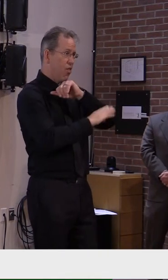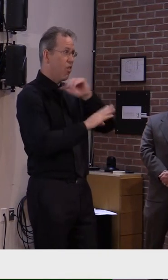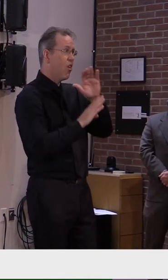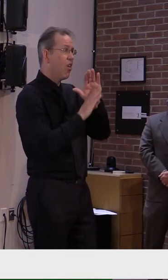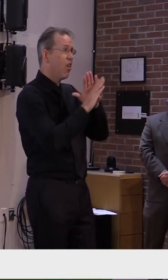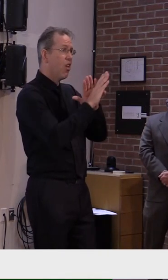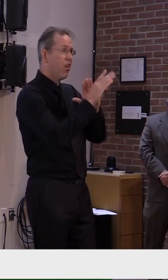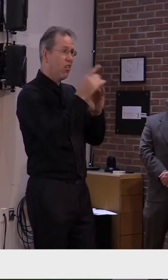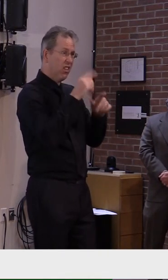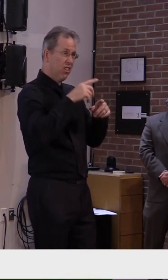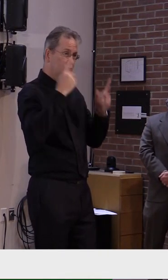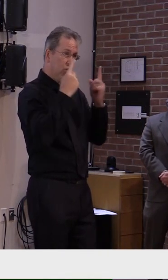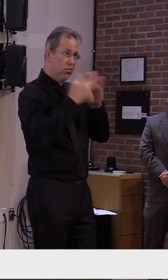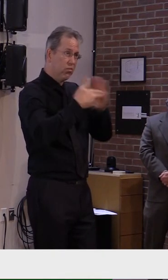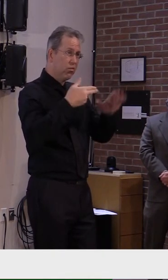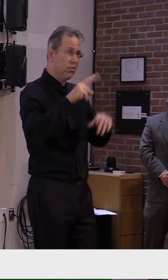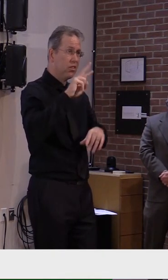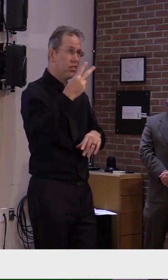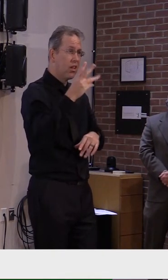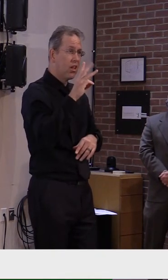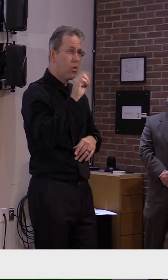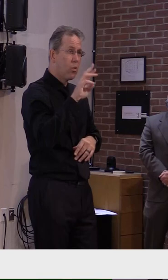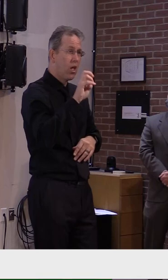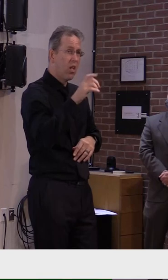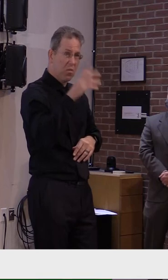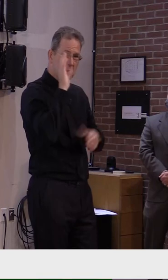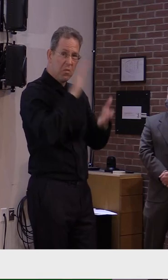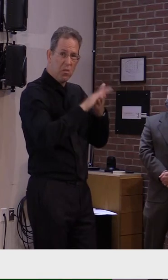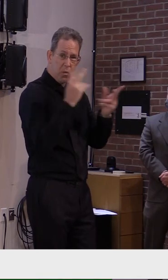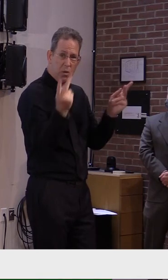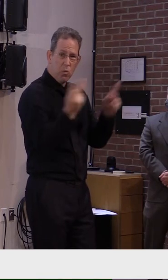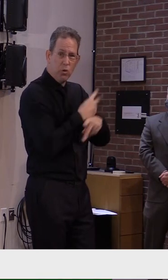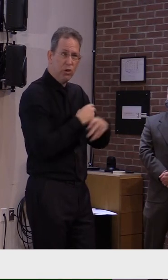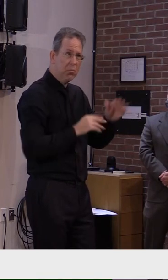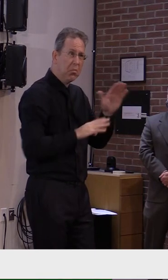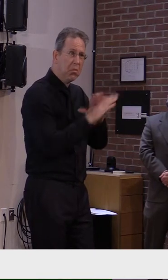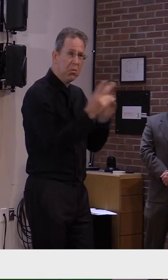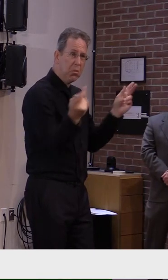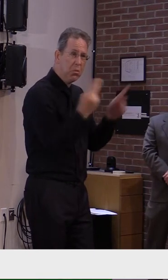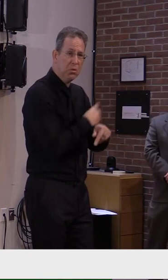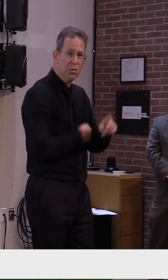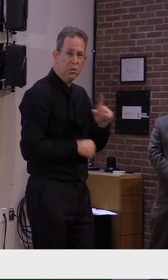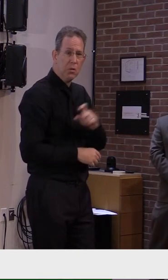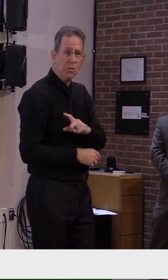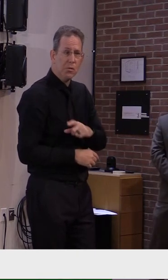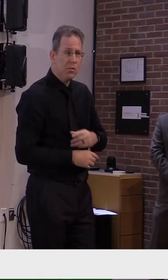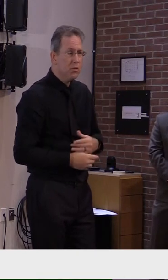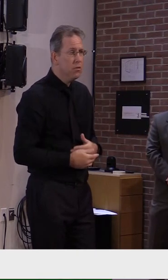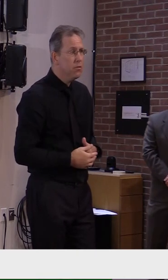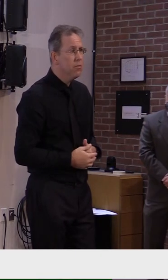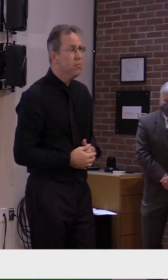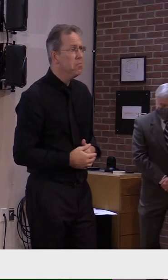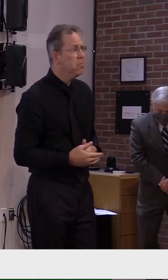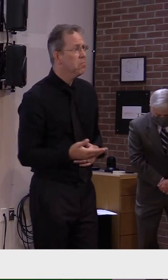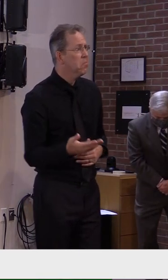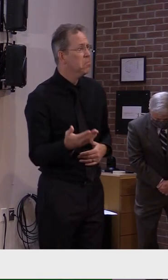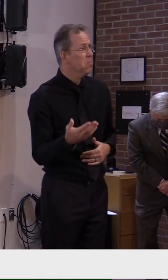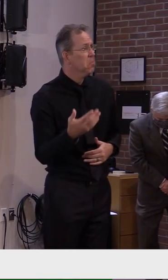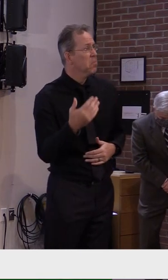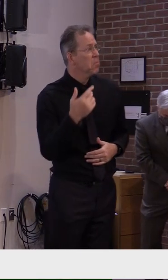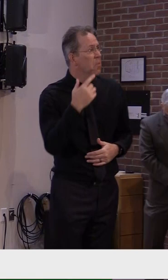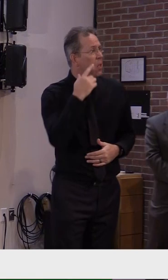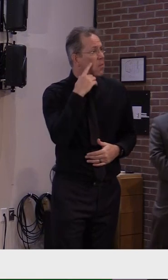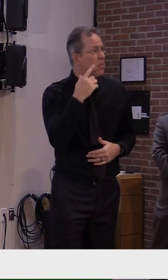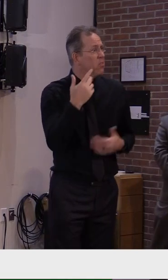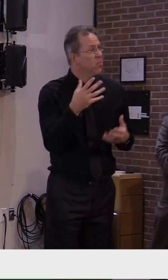I think in some respects, it's already worse than the spring. As Commissioner Pichek showed on the